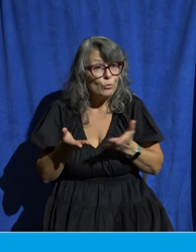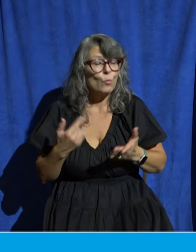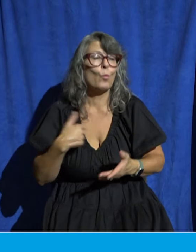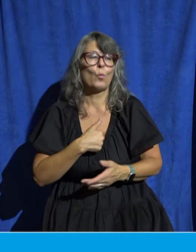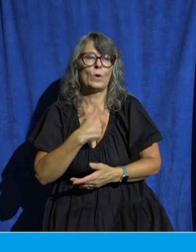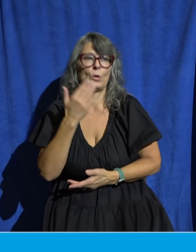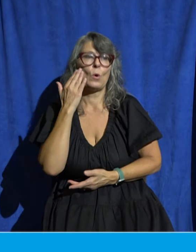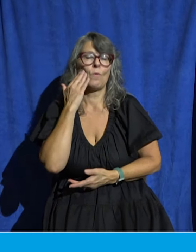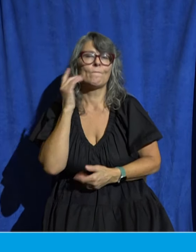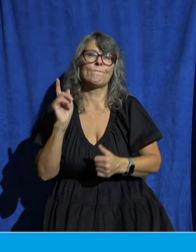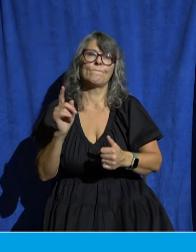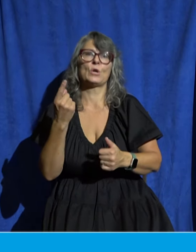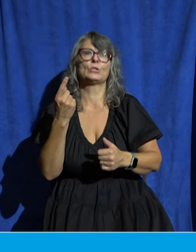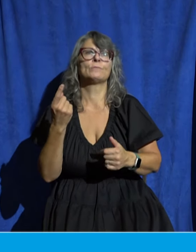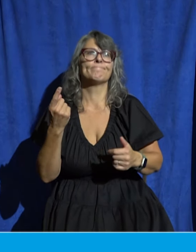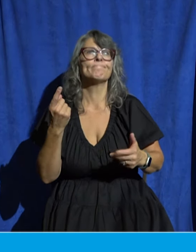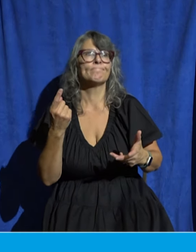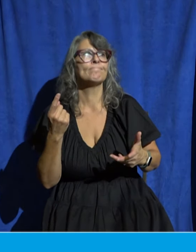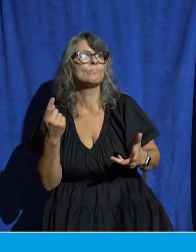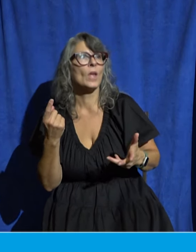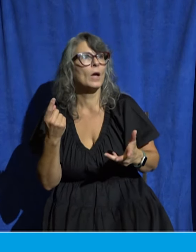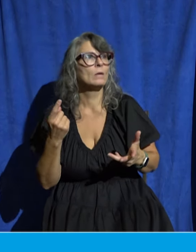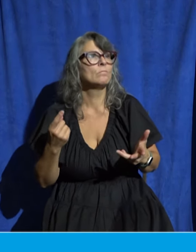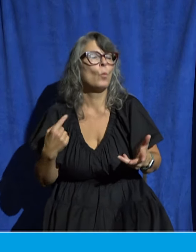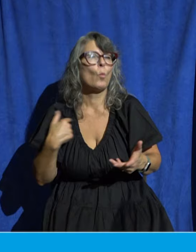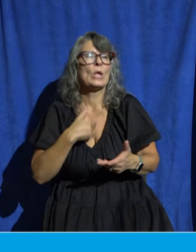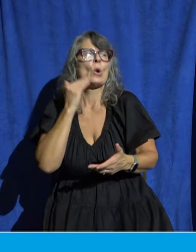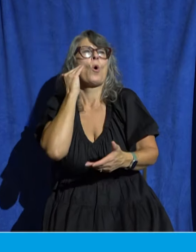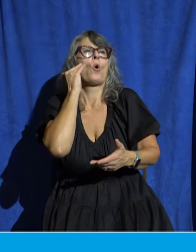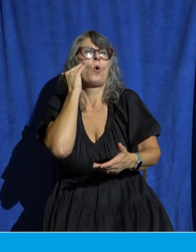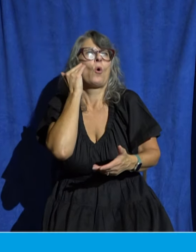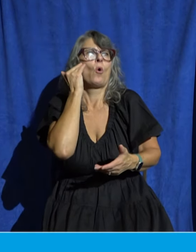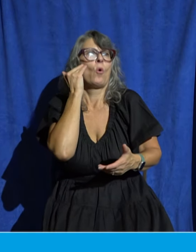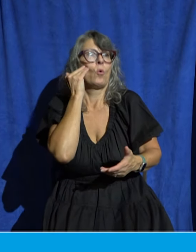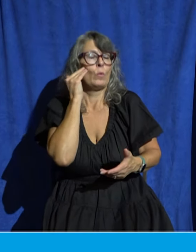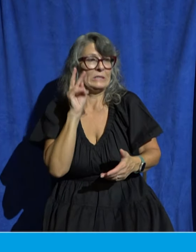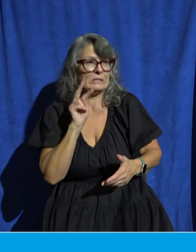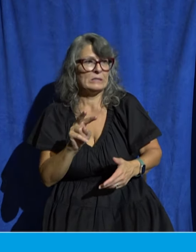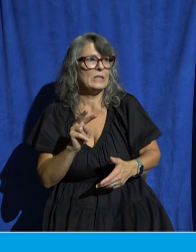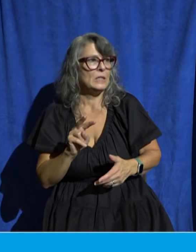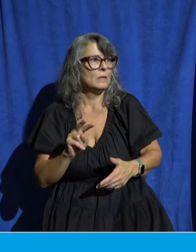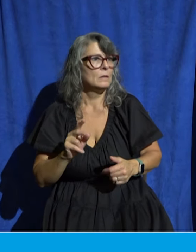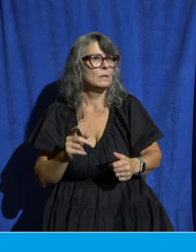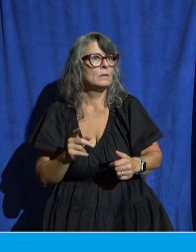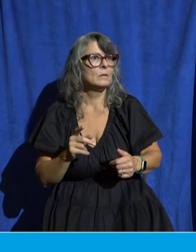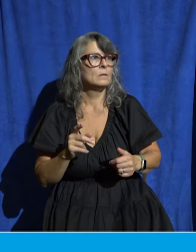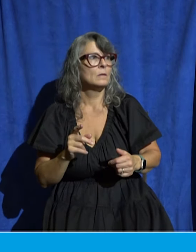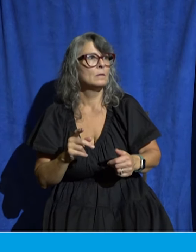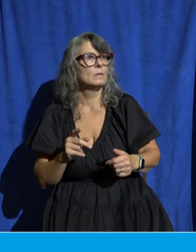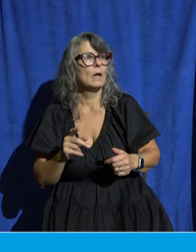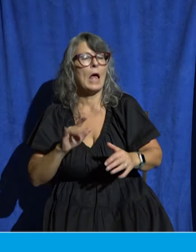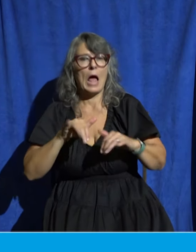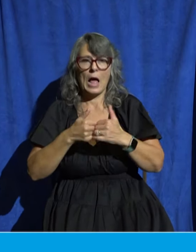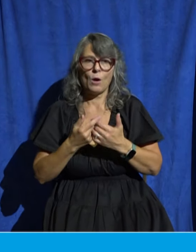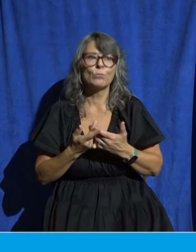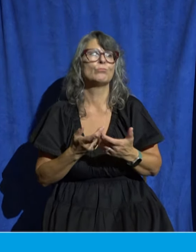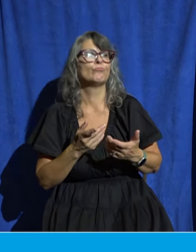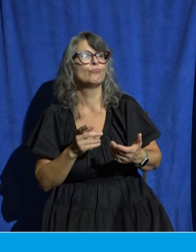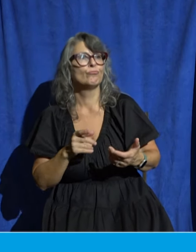comes from serving with your gifting and you've seen how it's actually grown your walk with the Lord too and the best